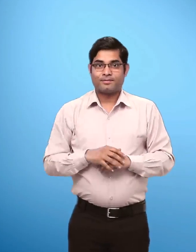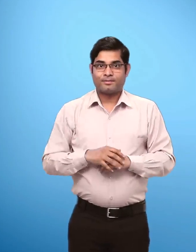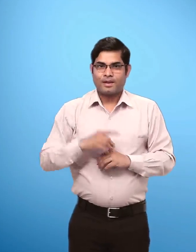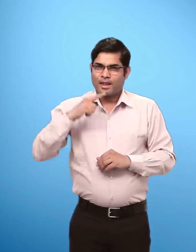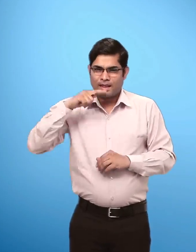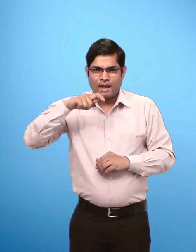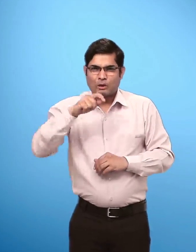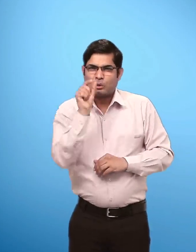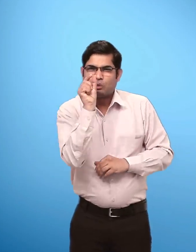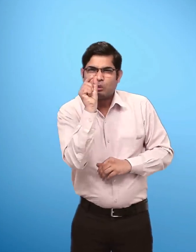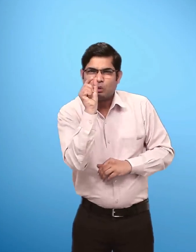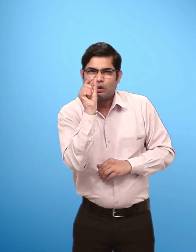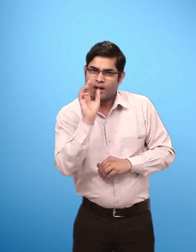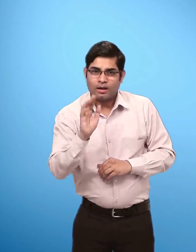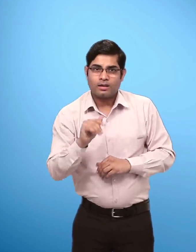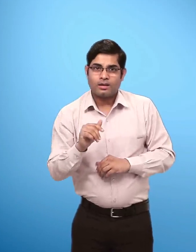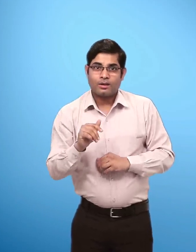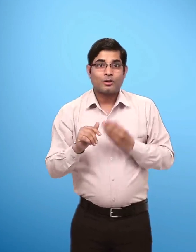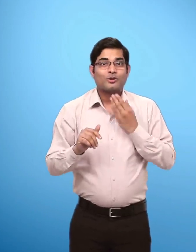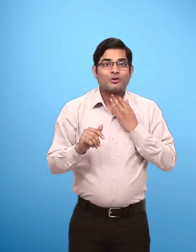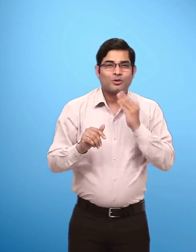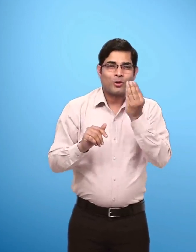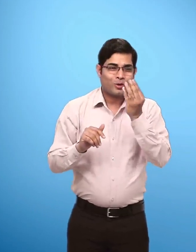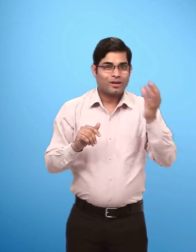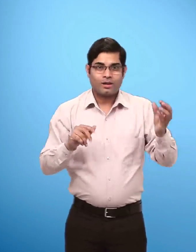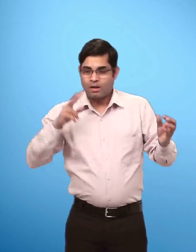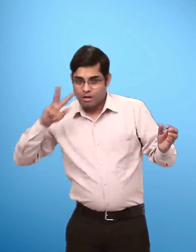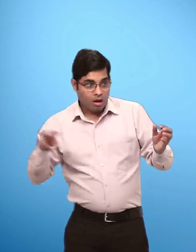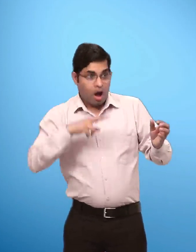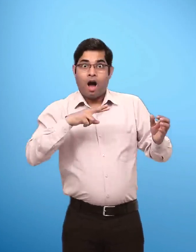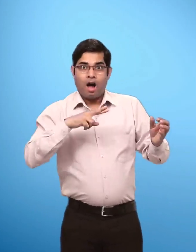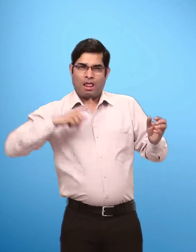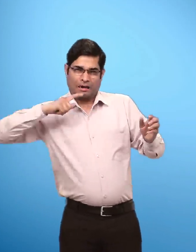Ant Ant Is a small insect That is attracted to sweets